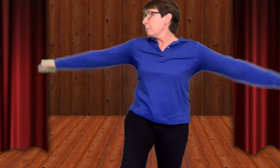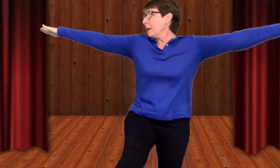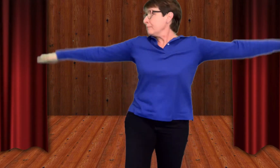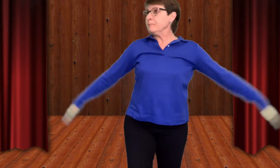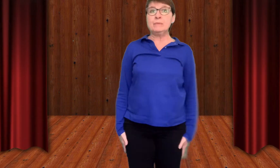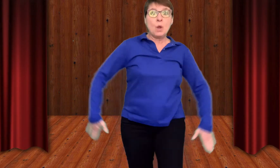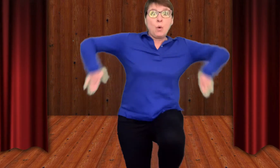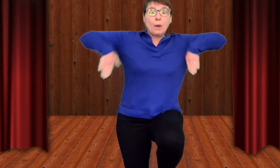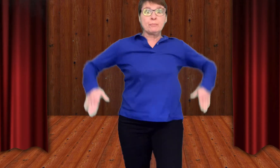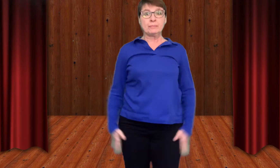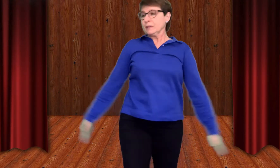Go faster.